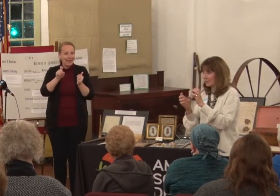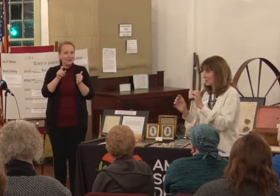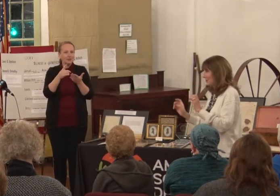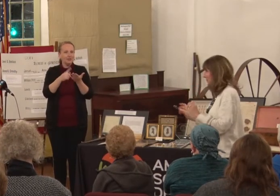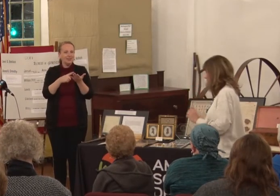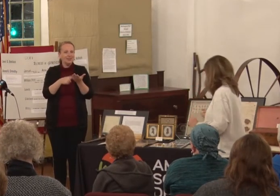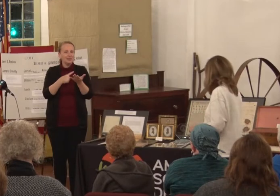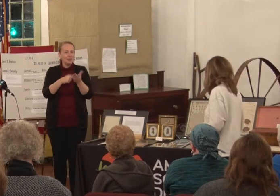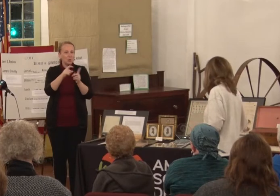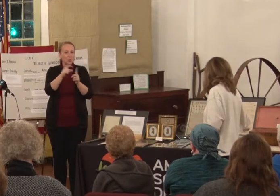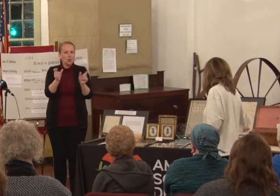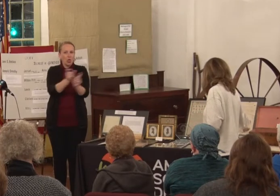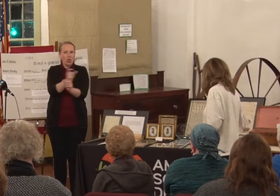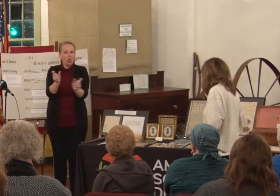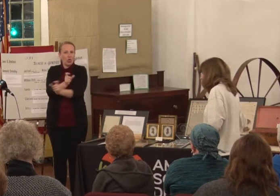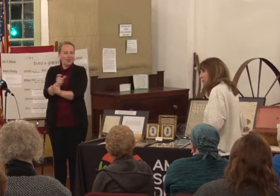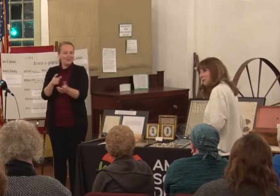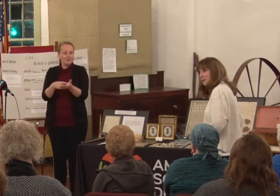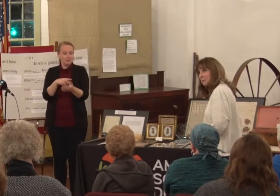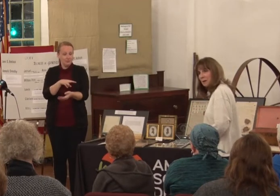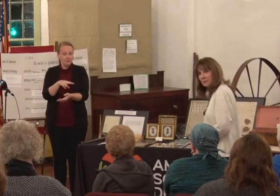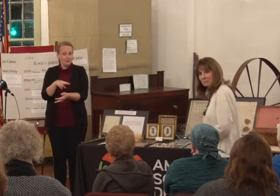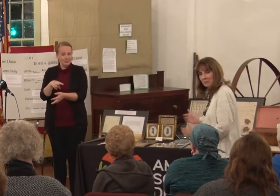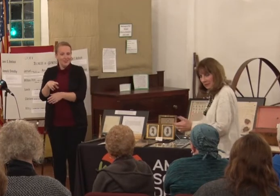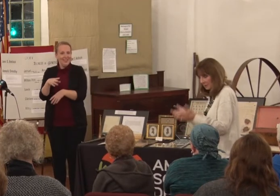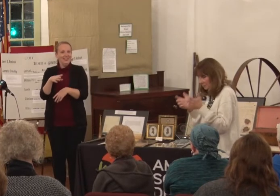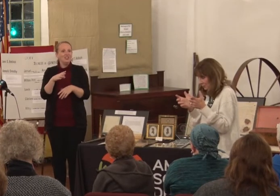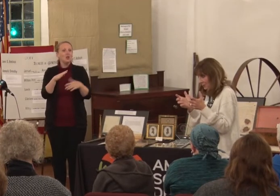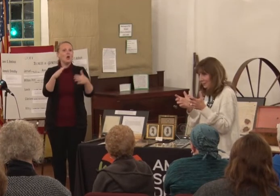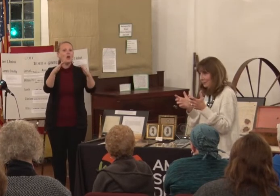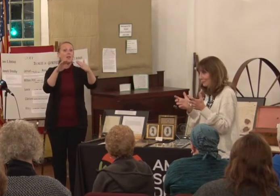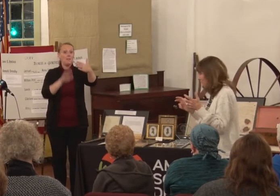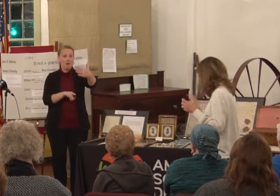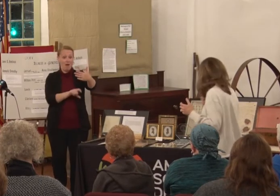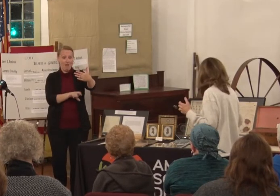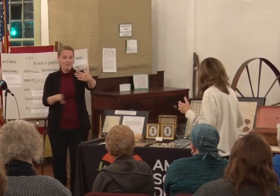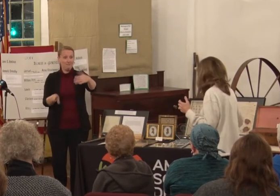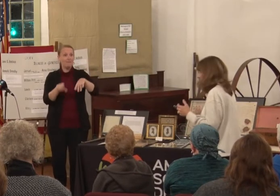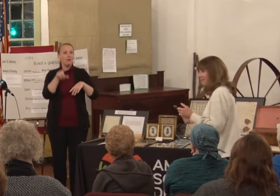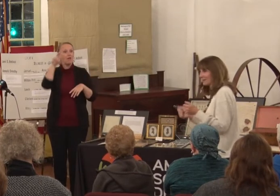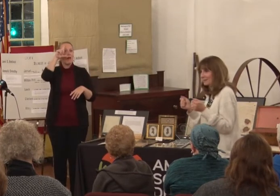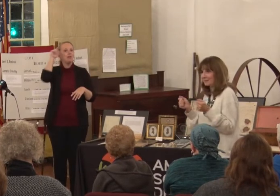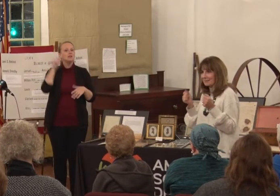So you have Thomas Galladine's notes on the bottom. Pick it up and look at it if you can't read it from the distance.